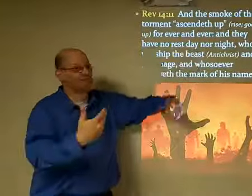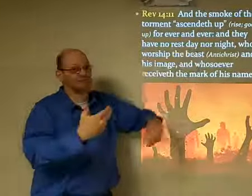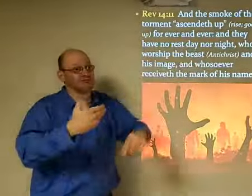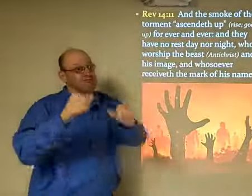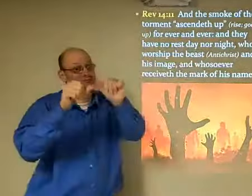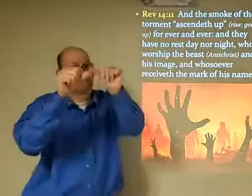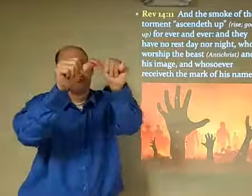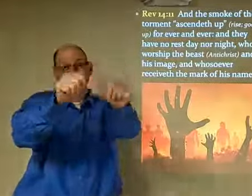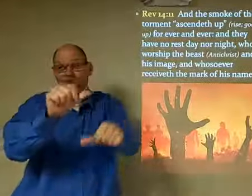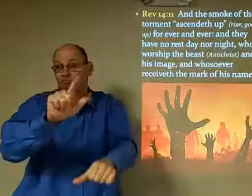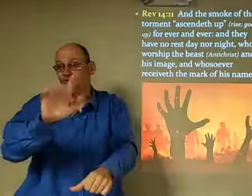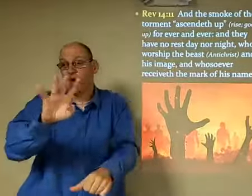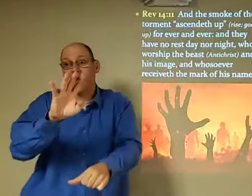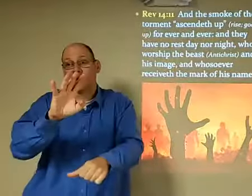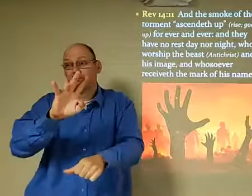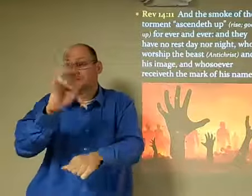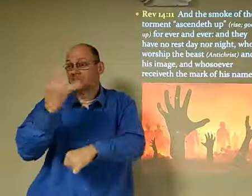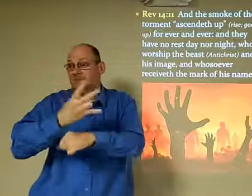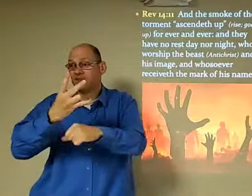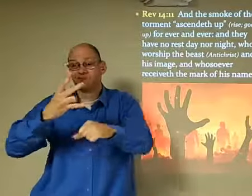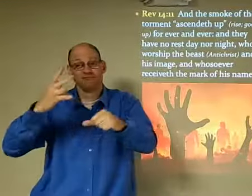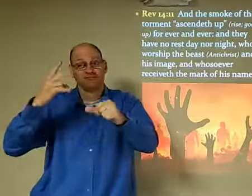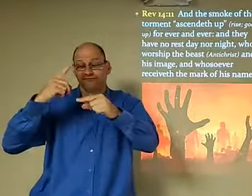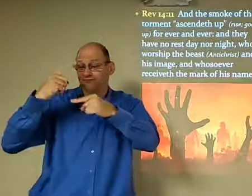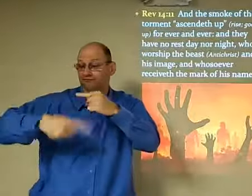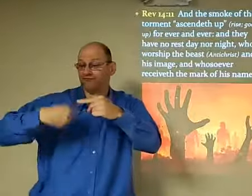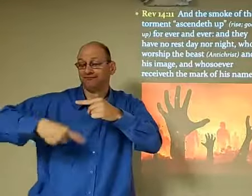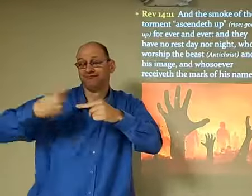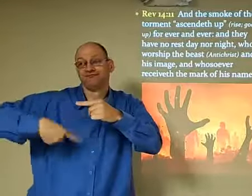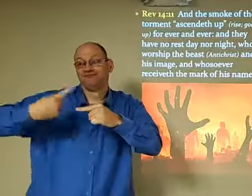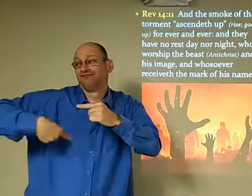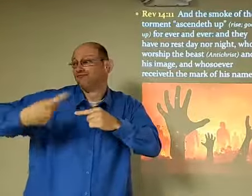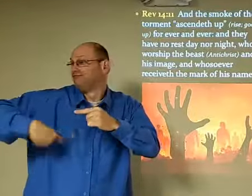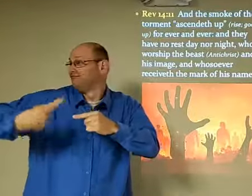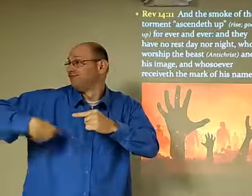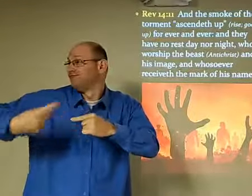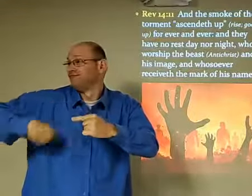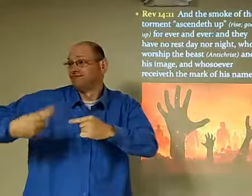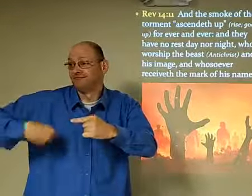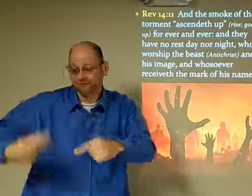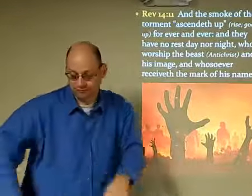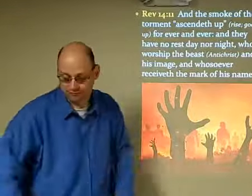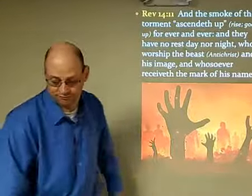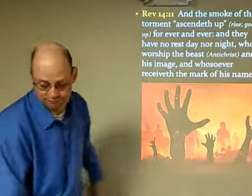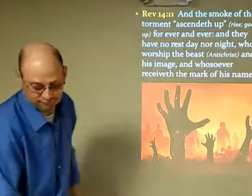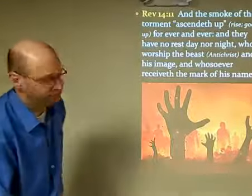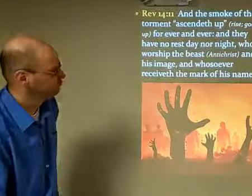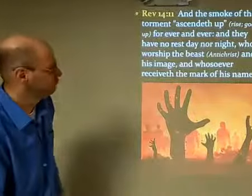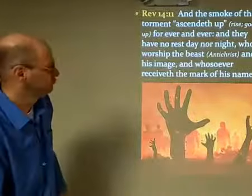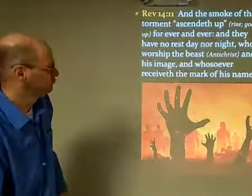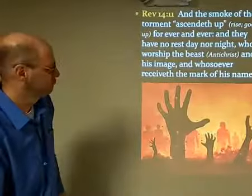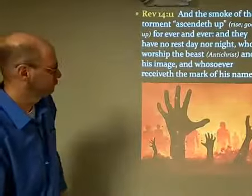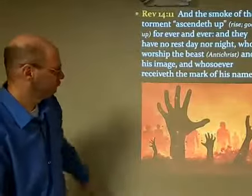No rest. Day or night. It's a continual thing. It's just ongoing. Never, never stopping.